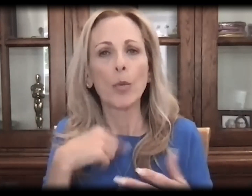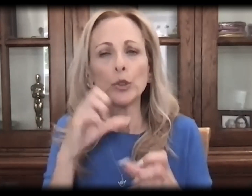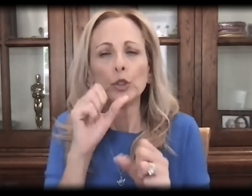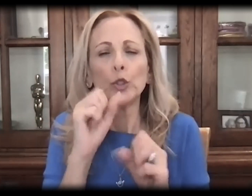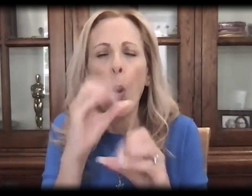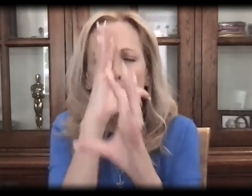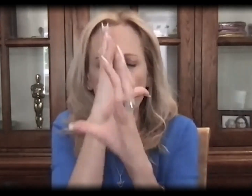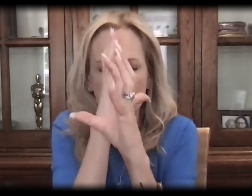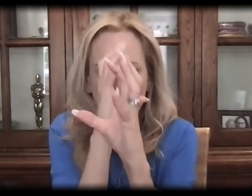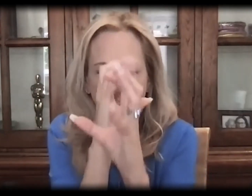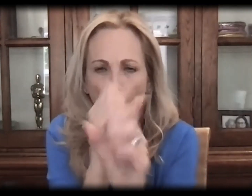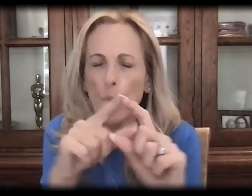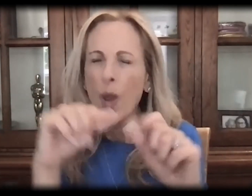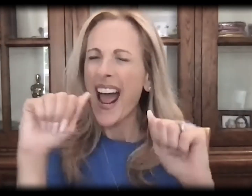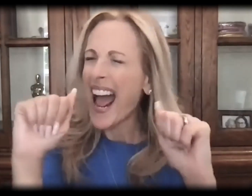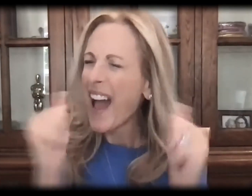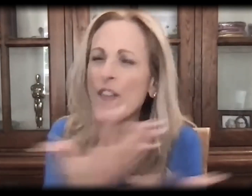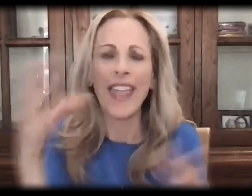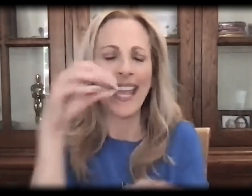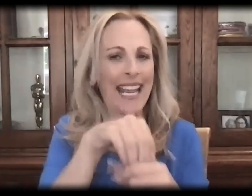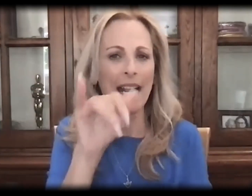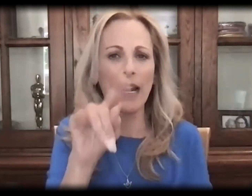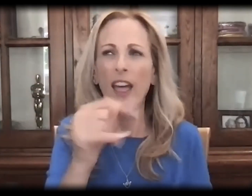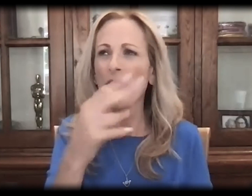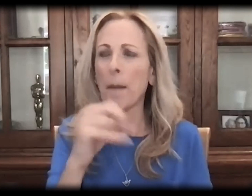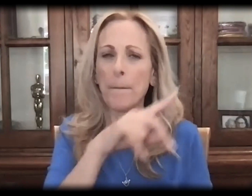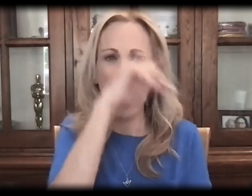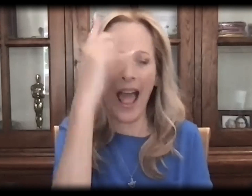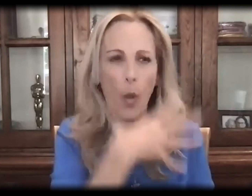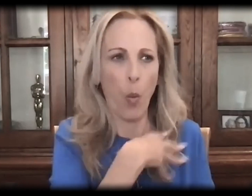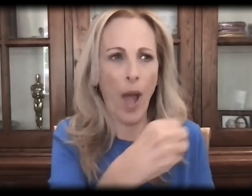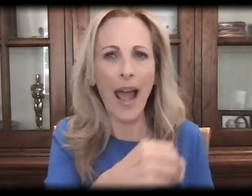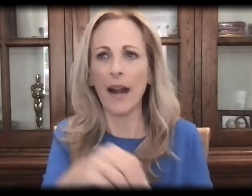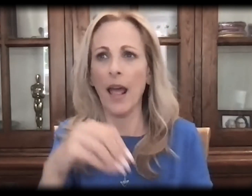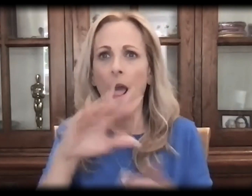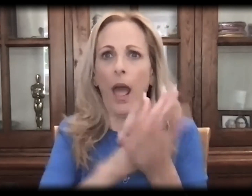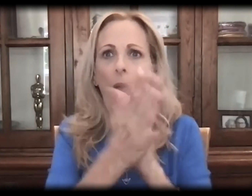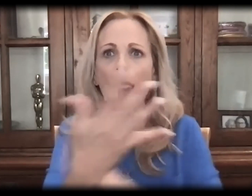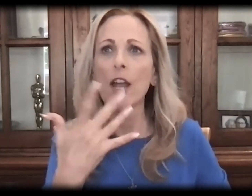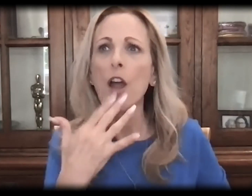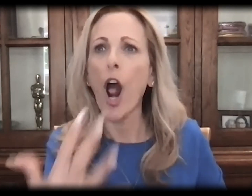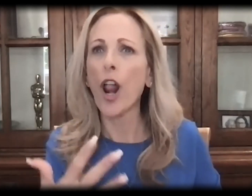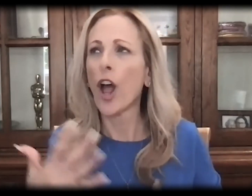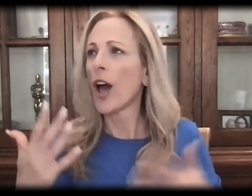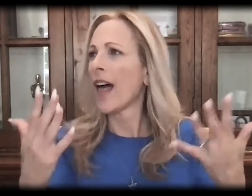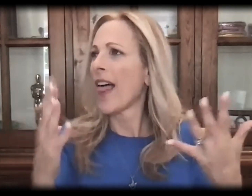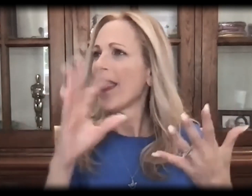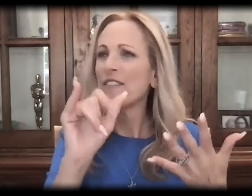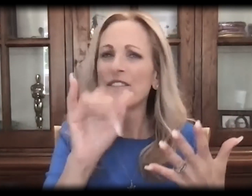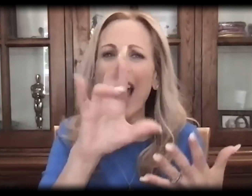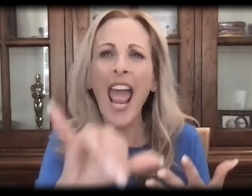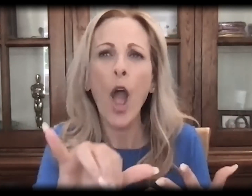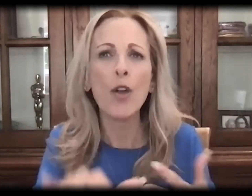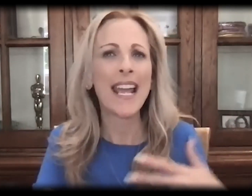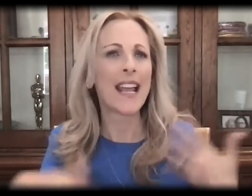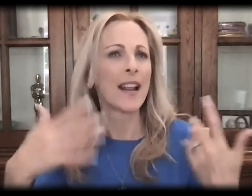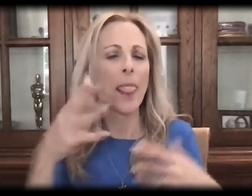because I was so, I was so entranced by the film, the film first in black and white, the film then in color,